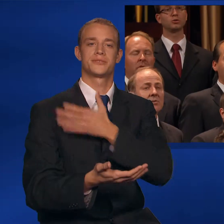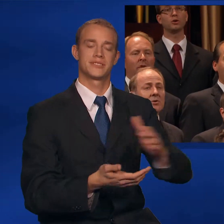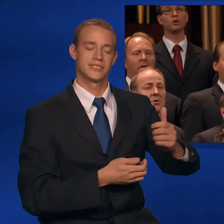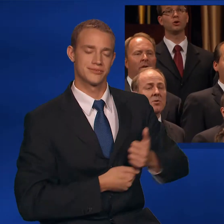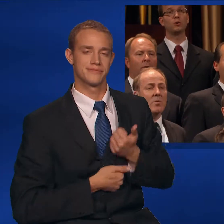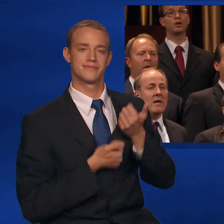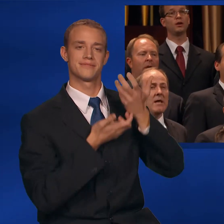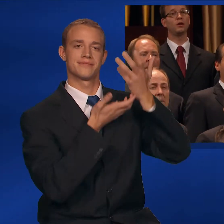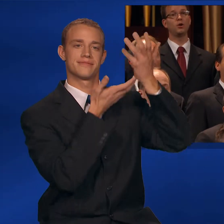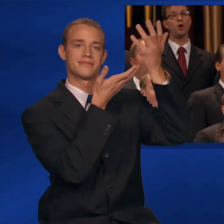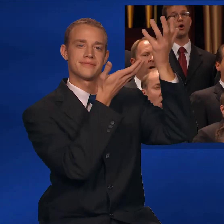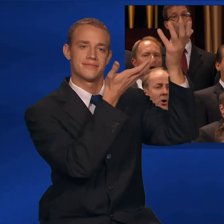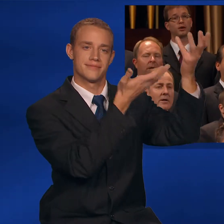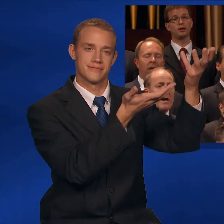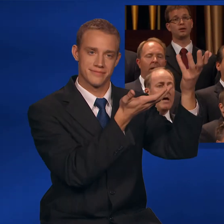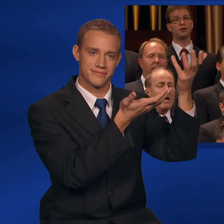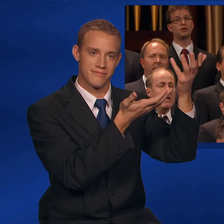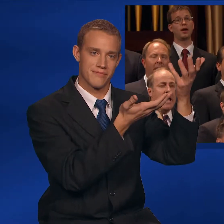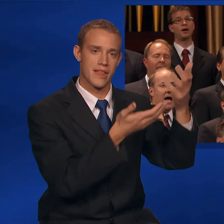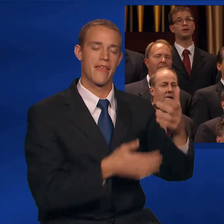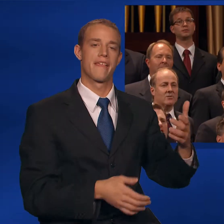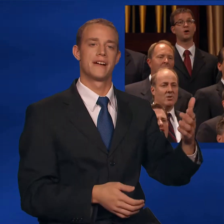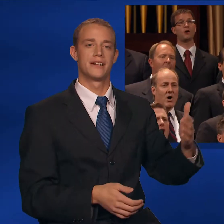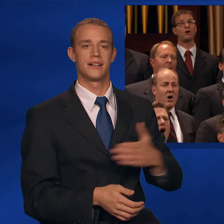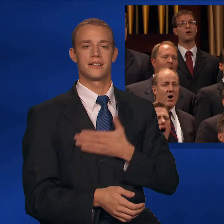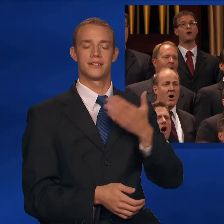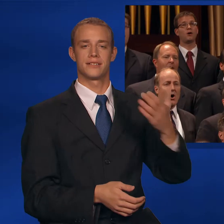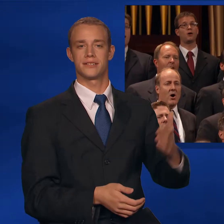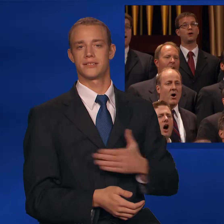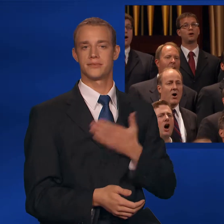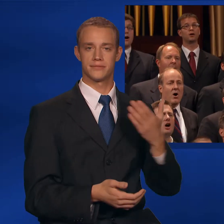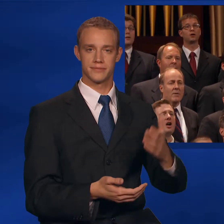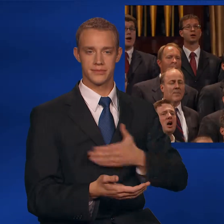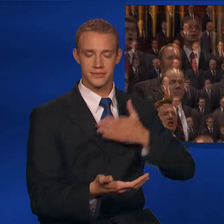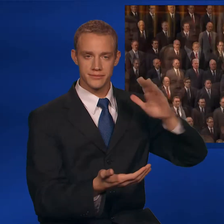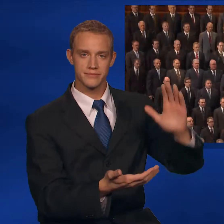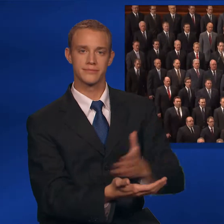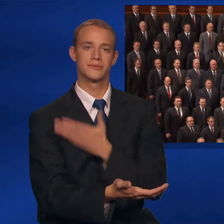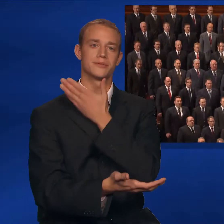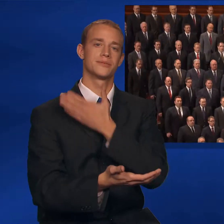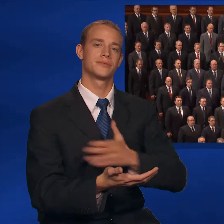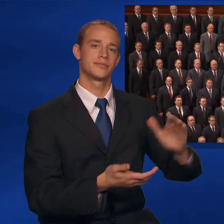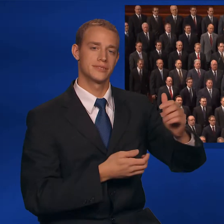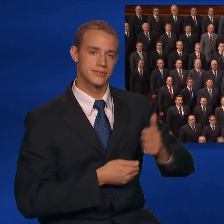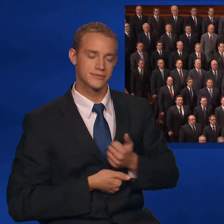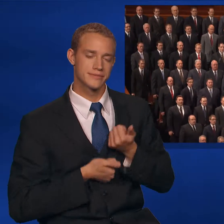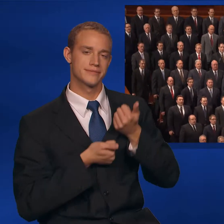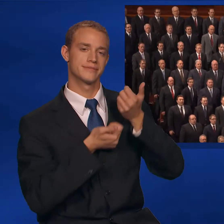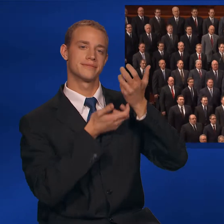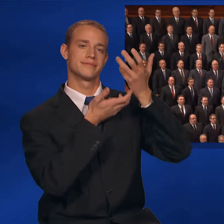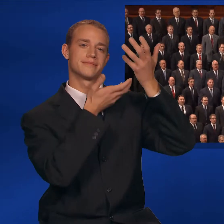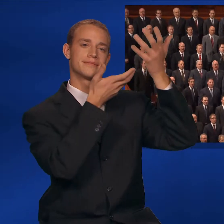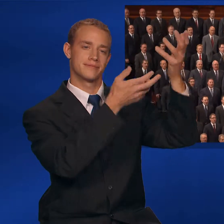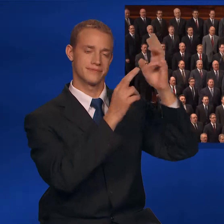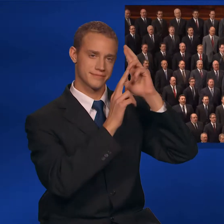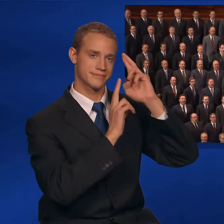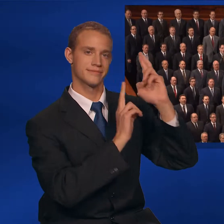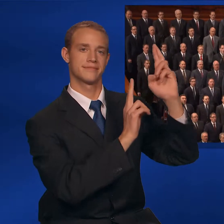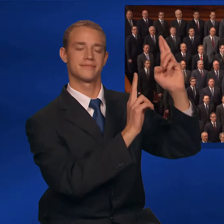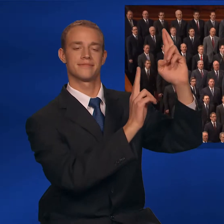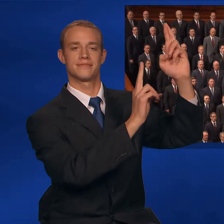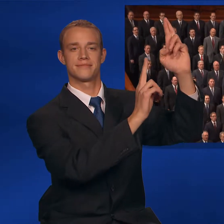psaltery organ and song, sounding in glad